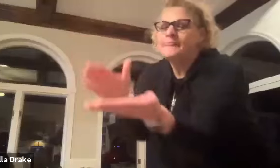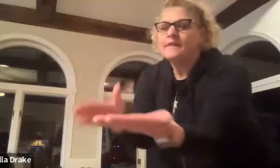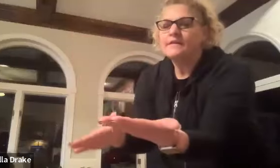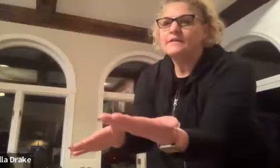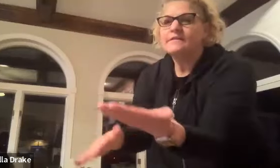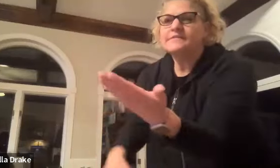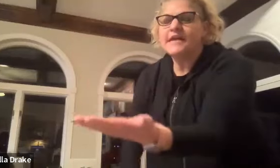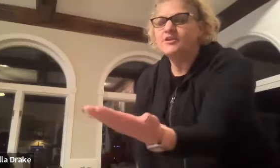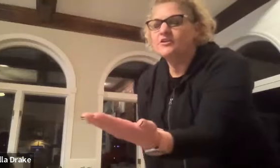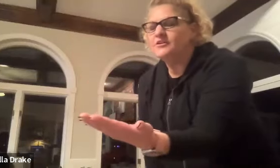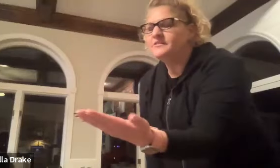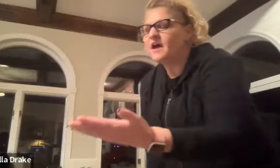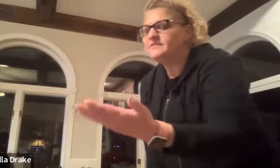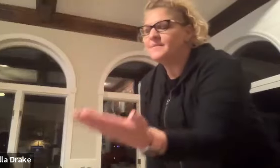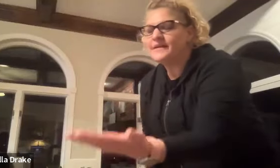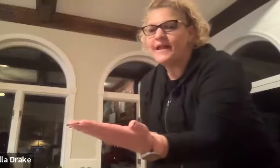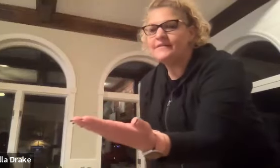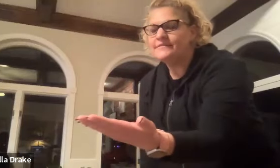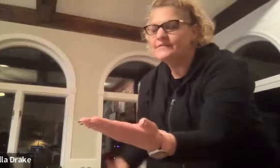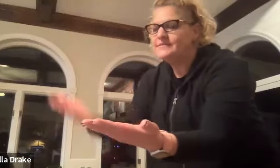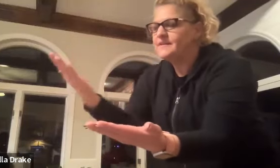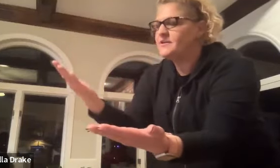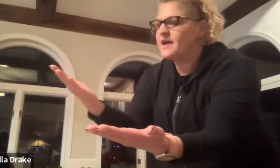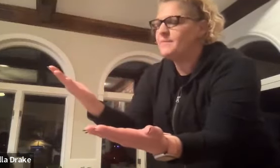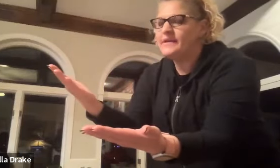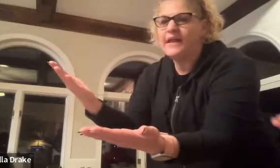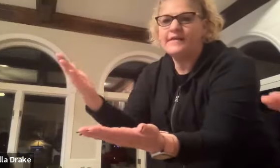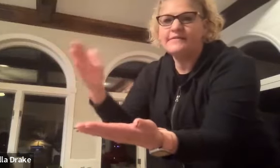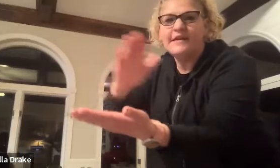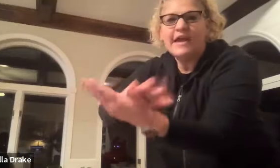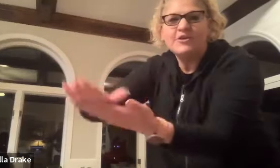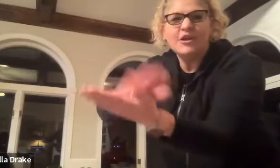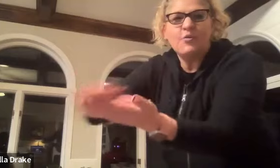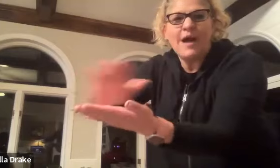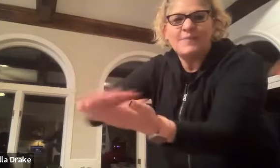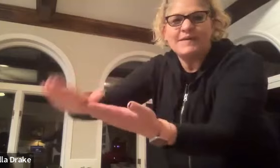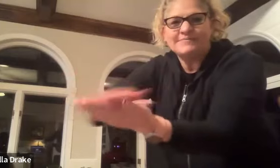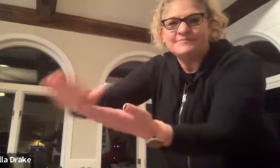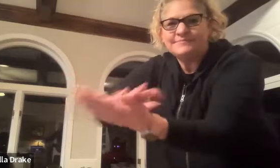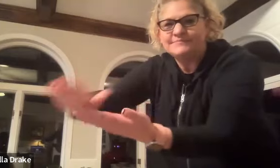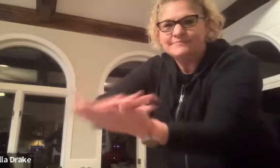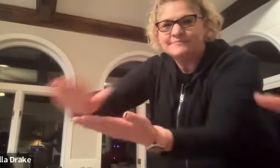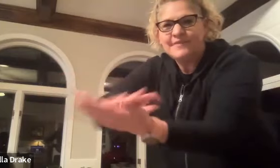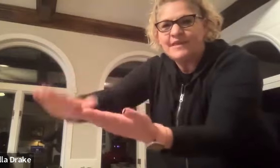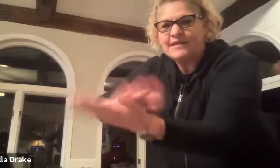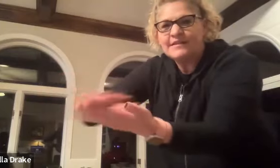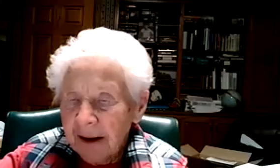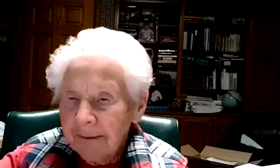take your non-dominant hand take your dominant hand and you're going to wipe it clean